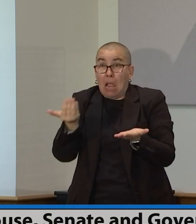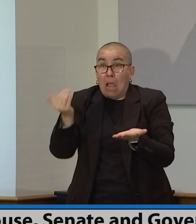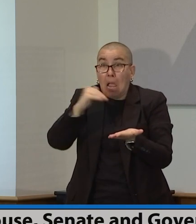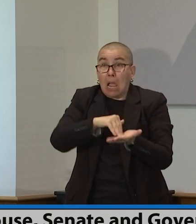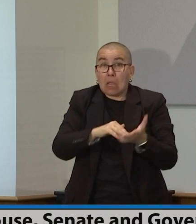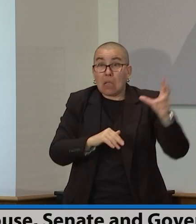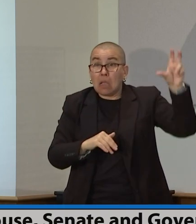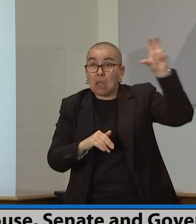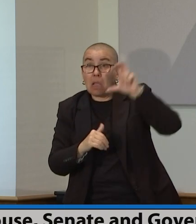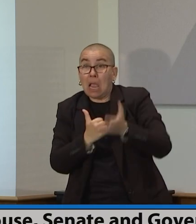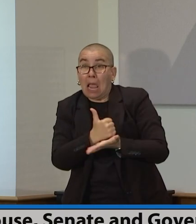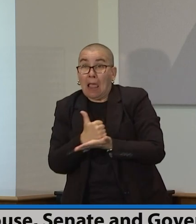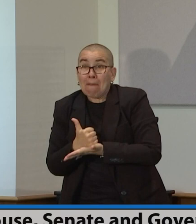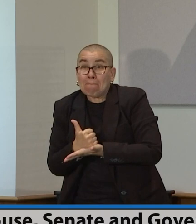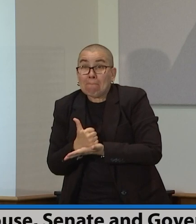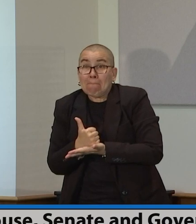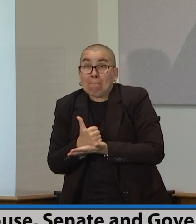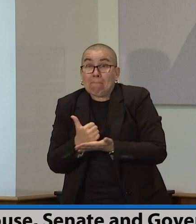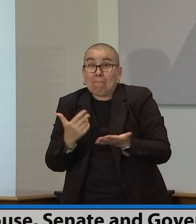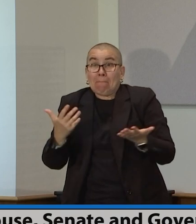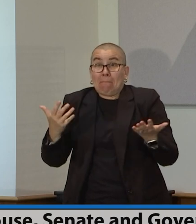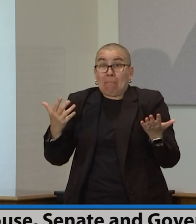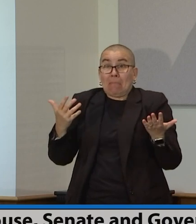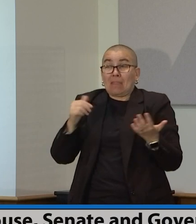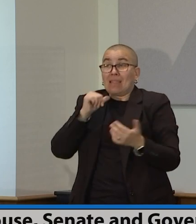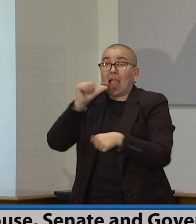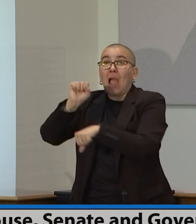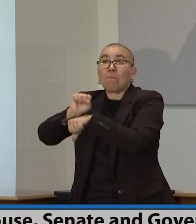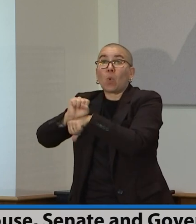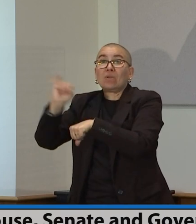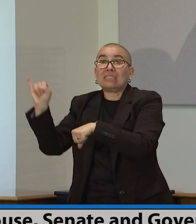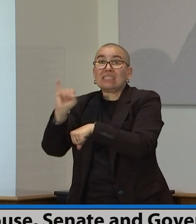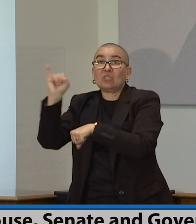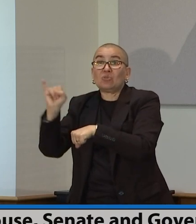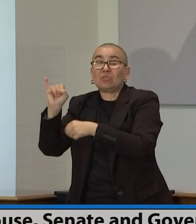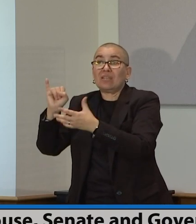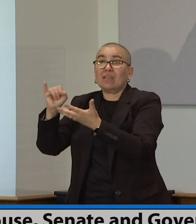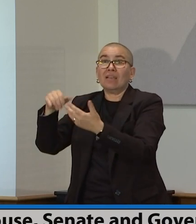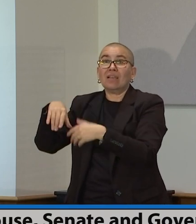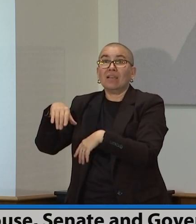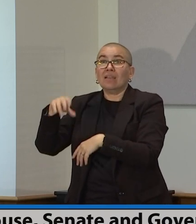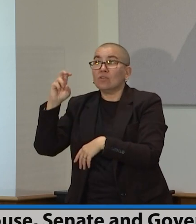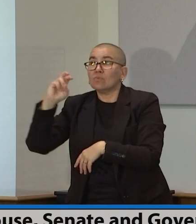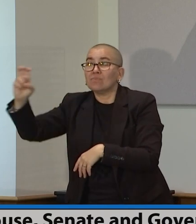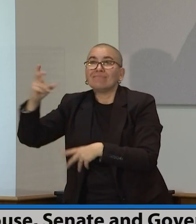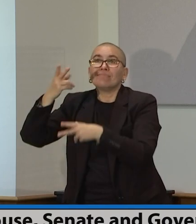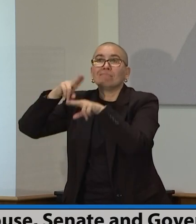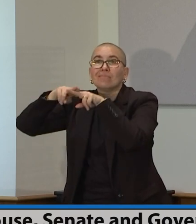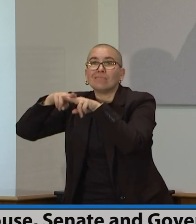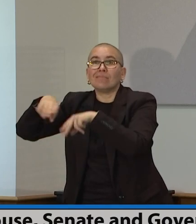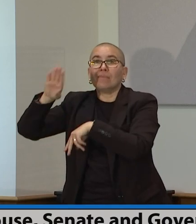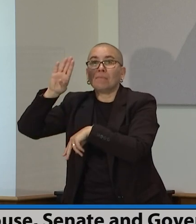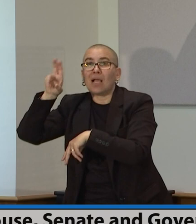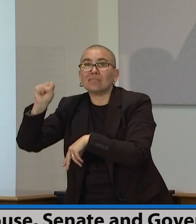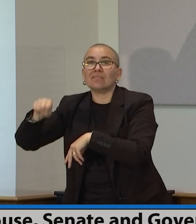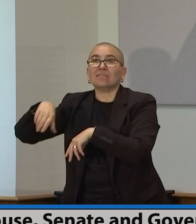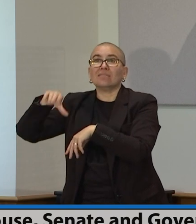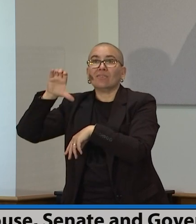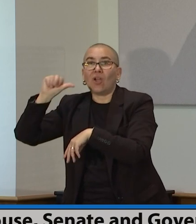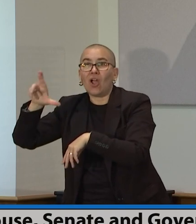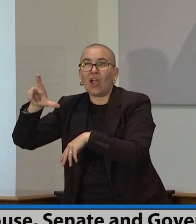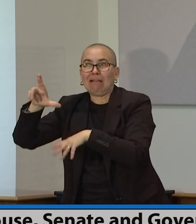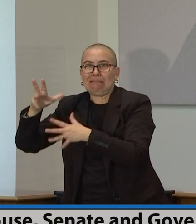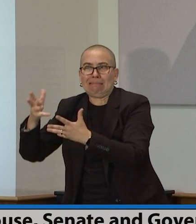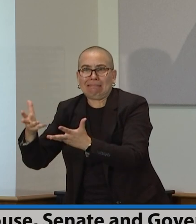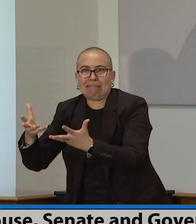fund. We don't know what they're going to do related to transportation. And so it, it allowed us some flexibility to, to look next year at next